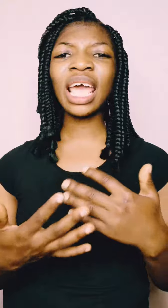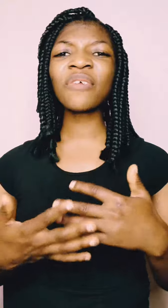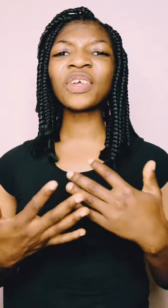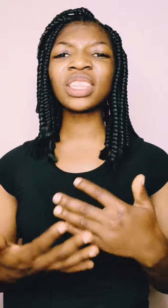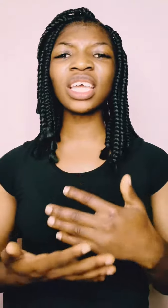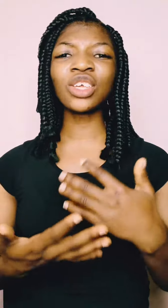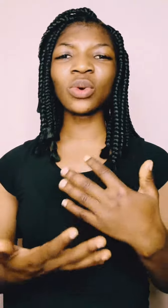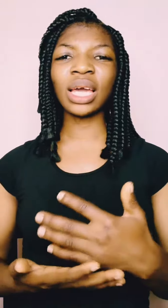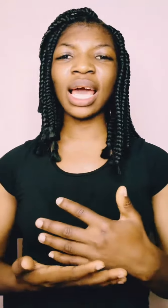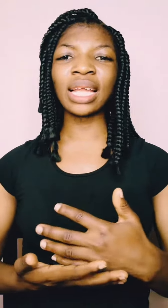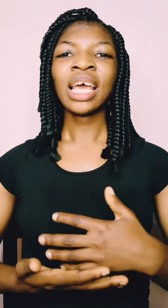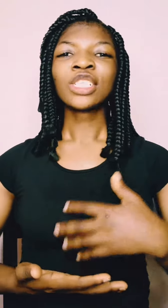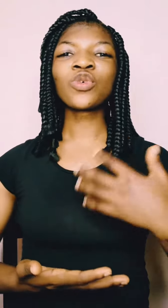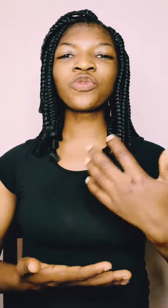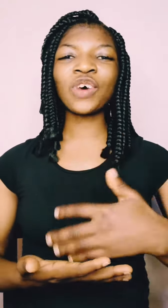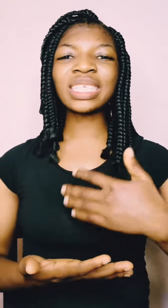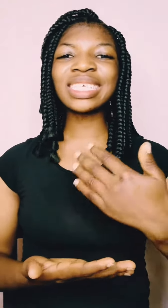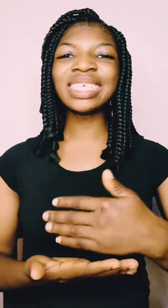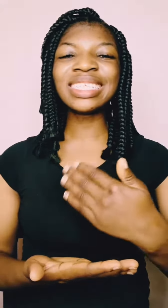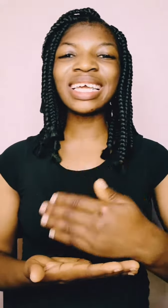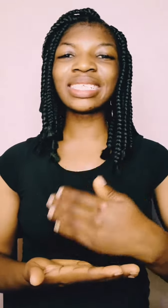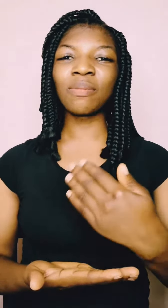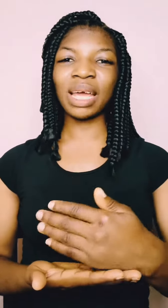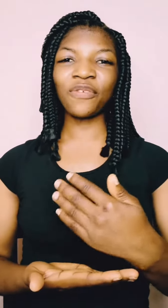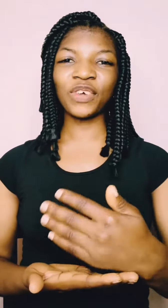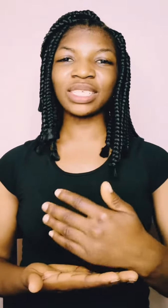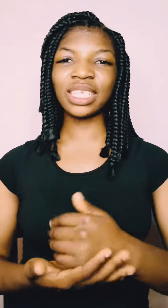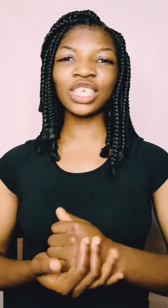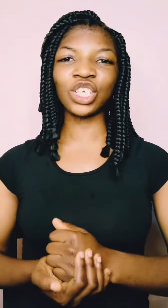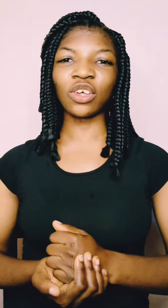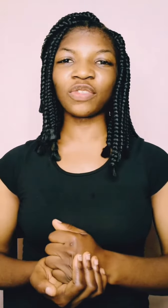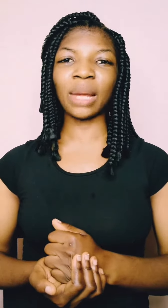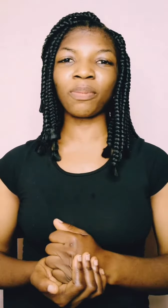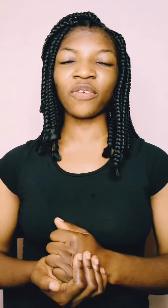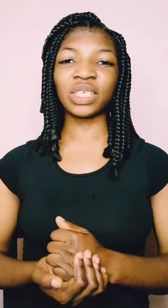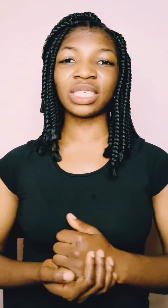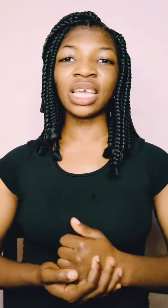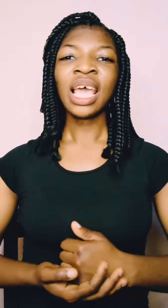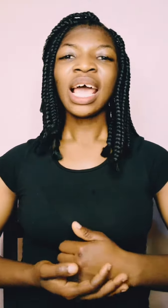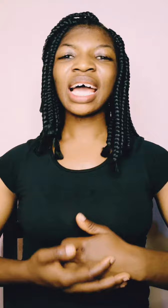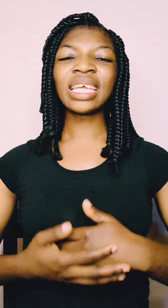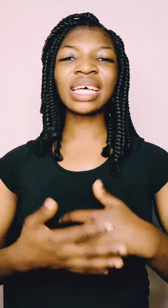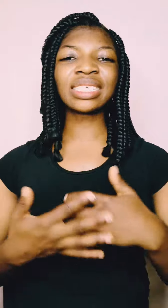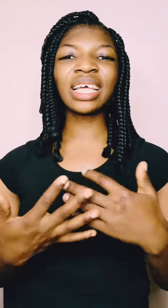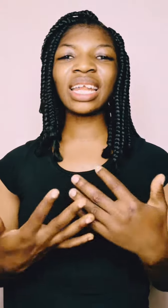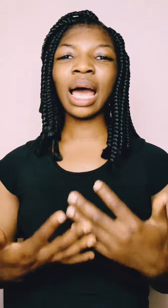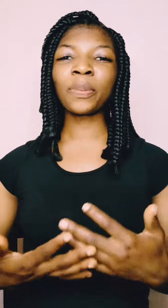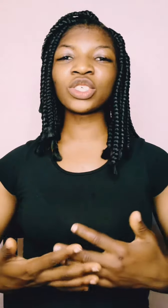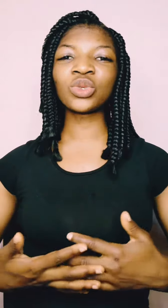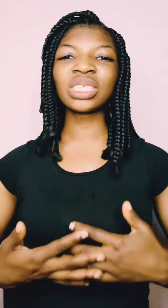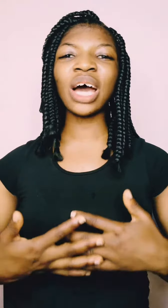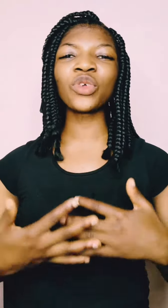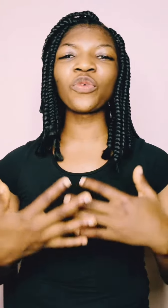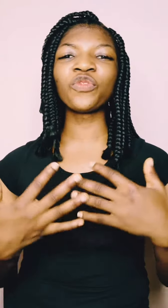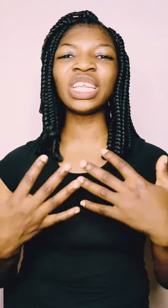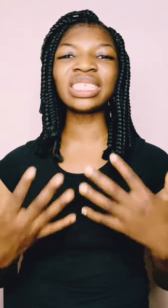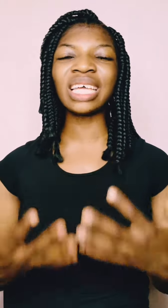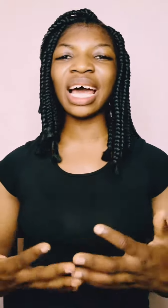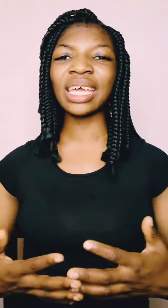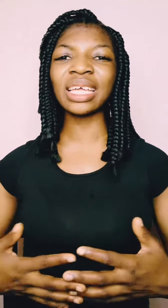everything you can to facilitate the manifestation of that prophecy and it has not happened. So now you're feeling tired